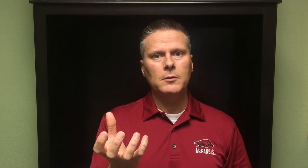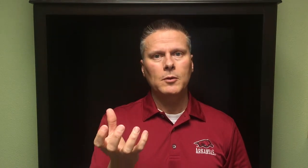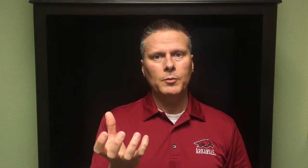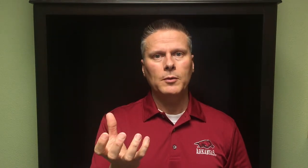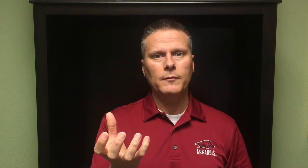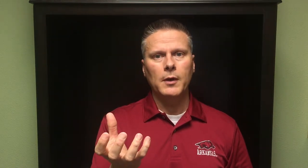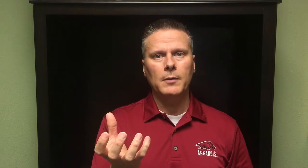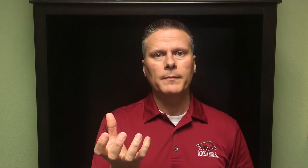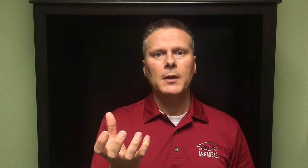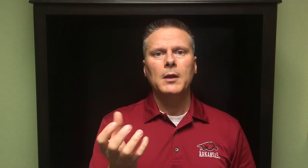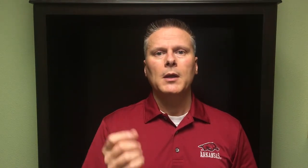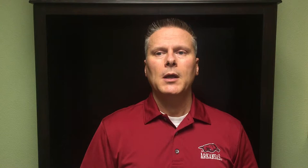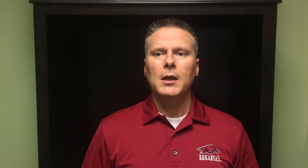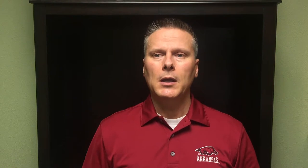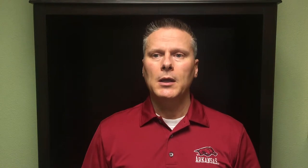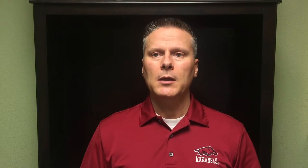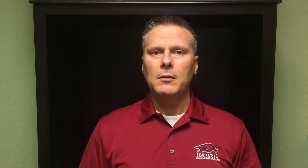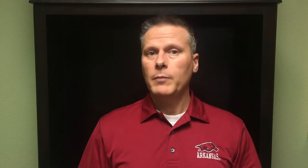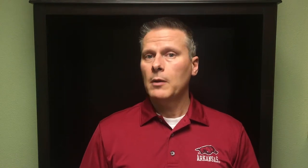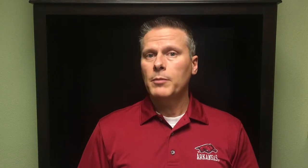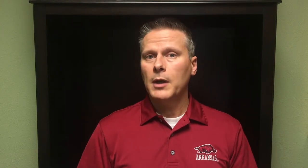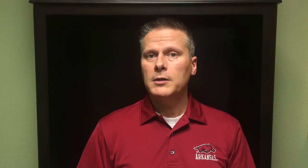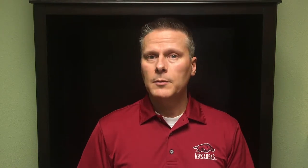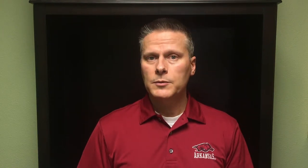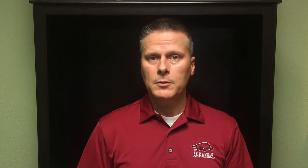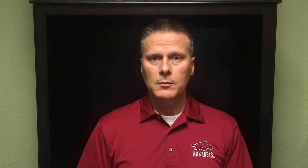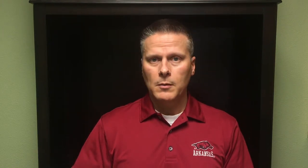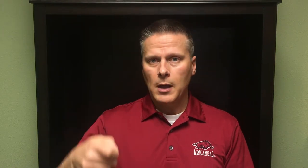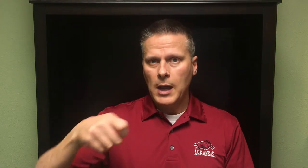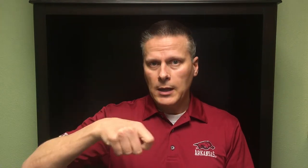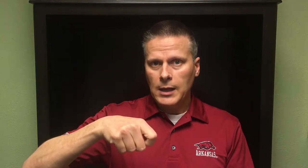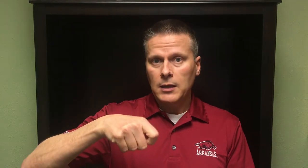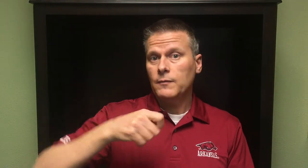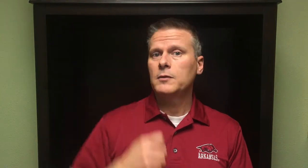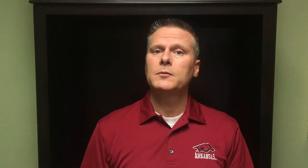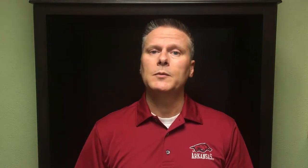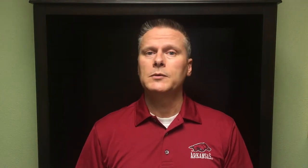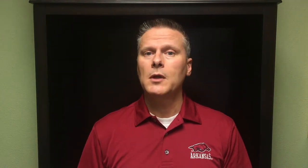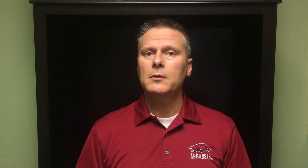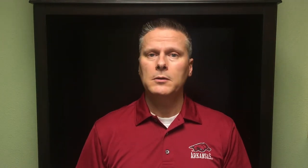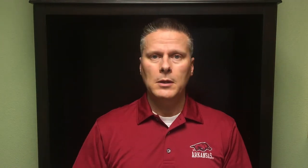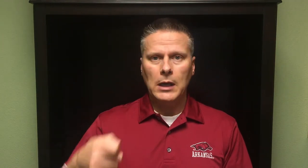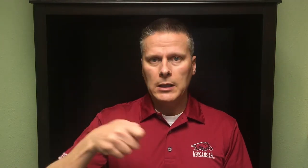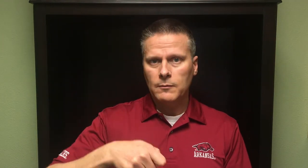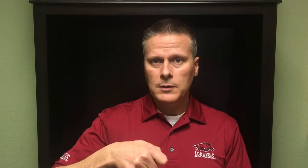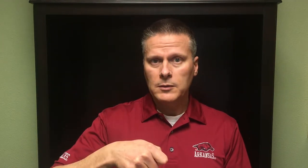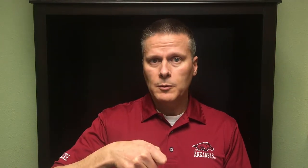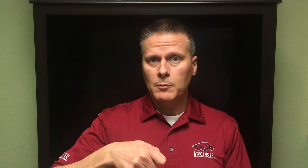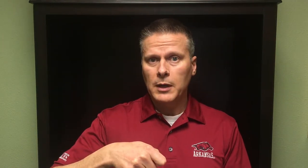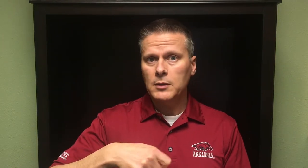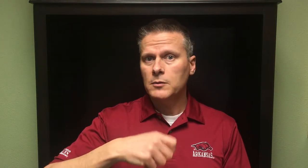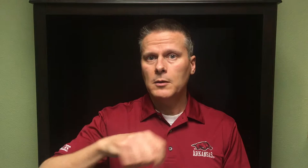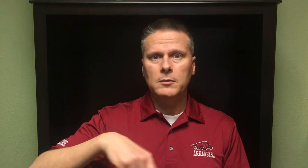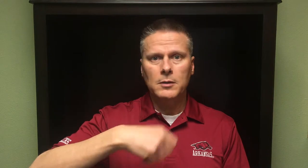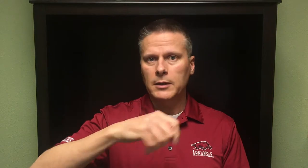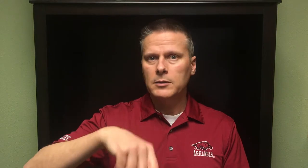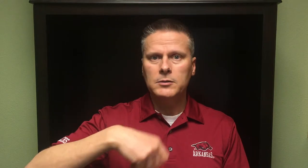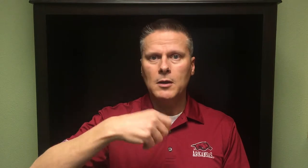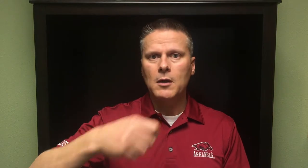You want it purified. And about body temperature, add an eighth of a teaspoon of salt, eighth of a teaspoon baking soda, let it dissolve,